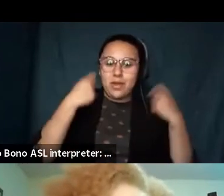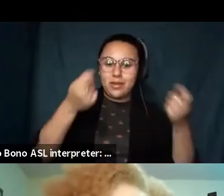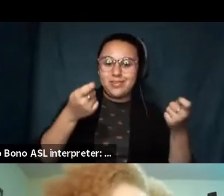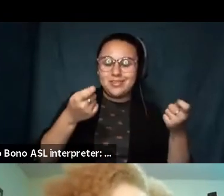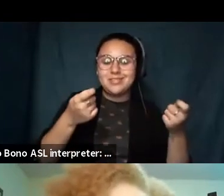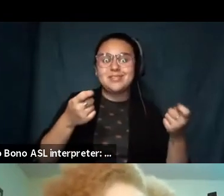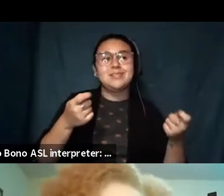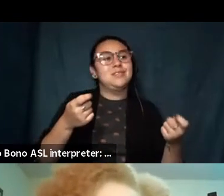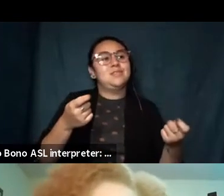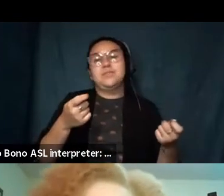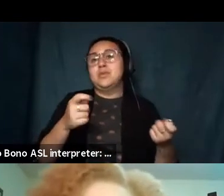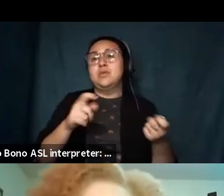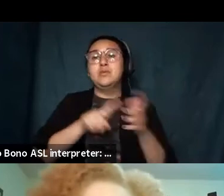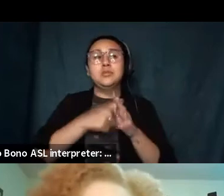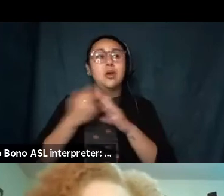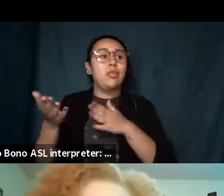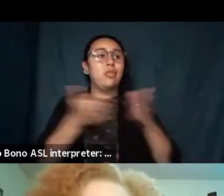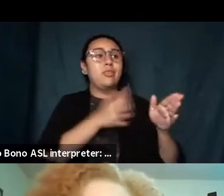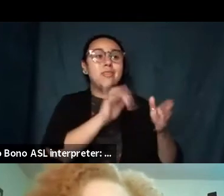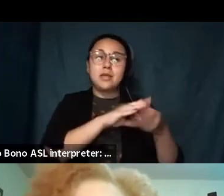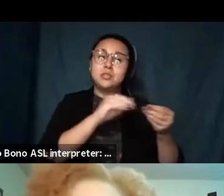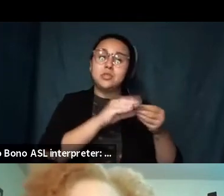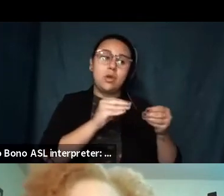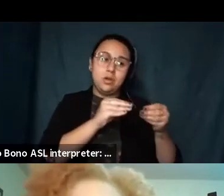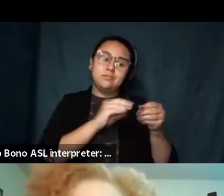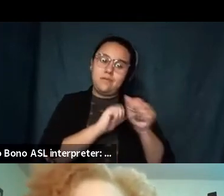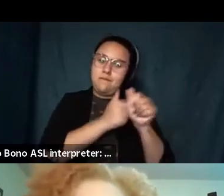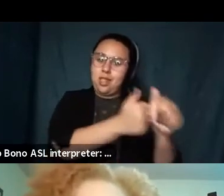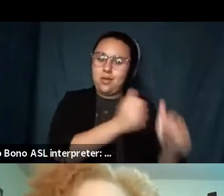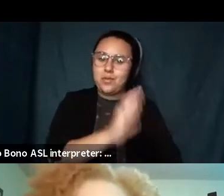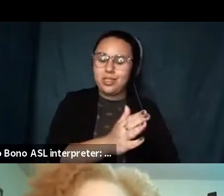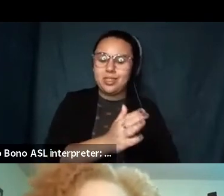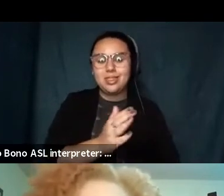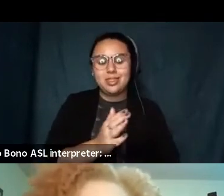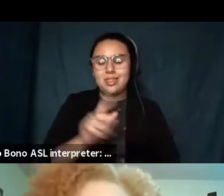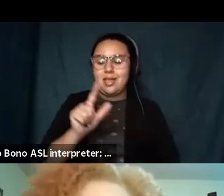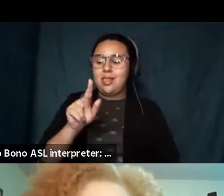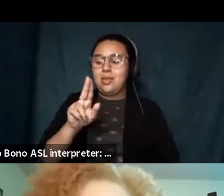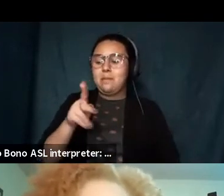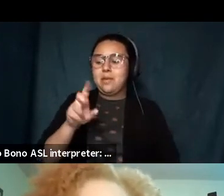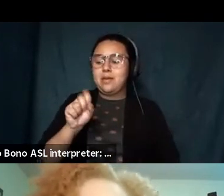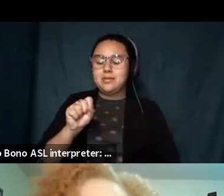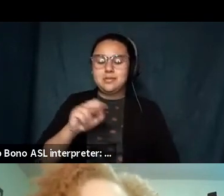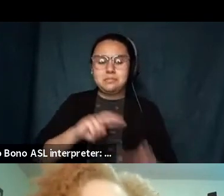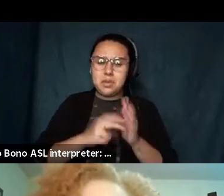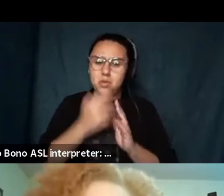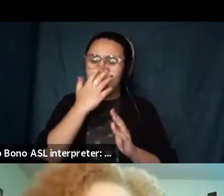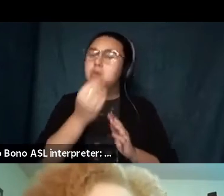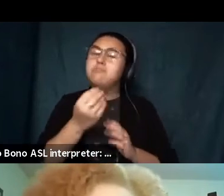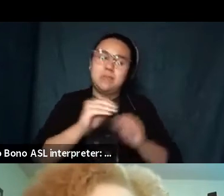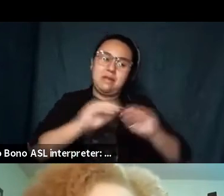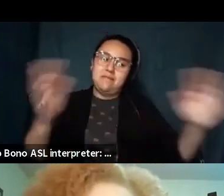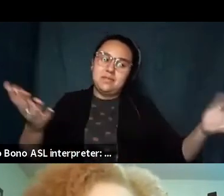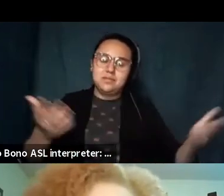um but but i do believe that these stories that have persisted throughout millennia really